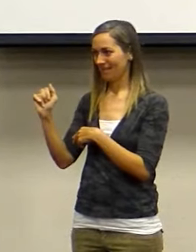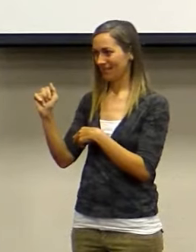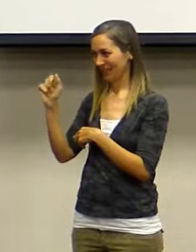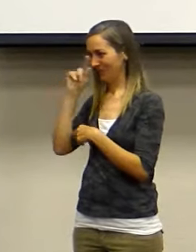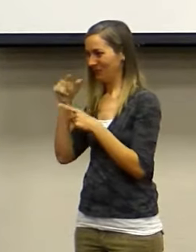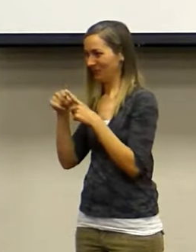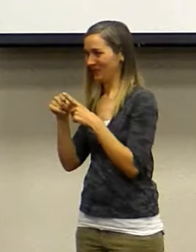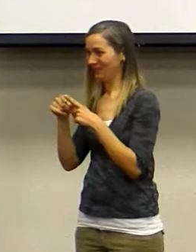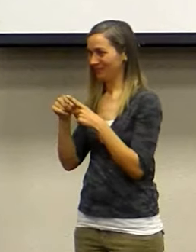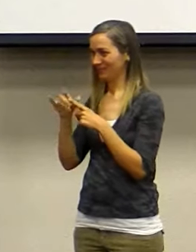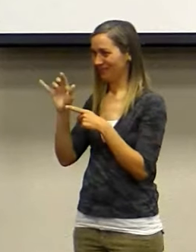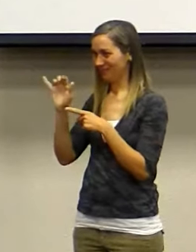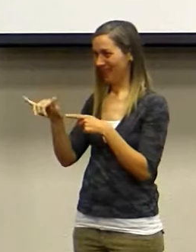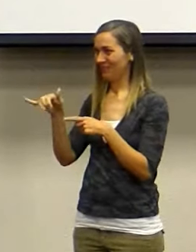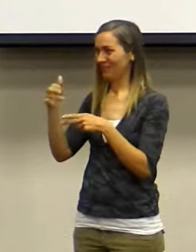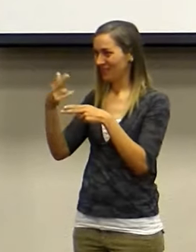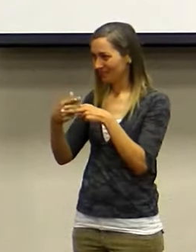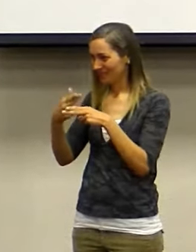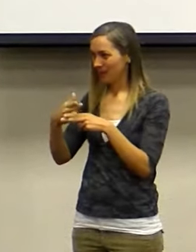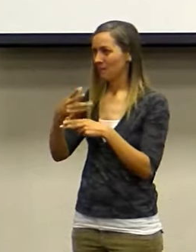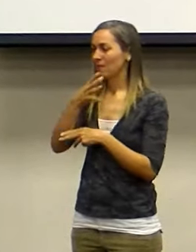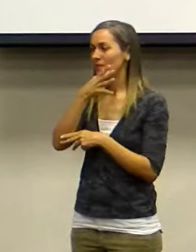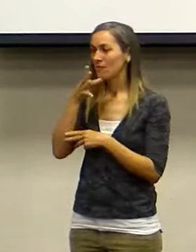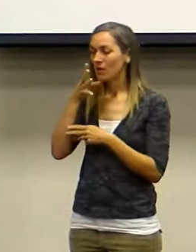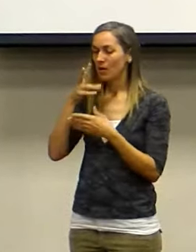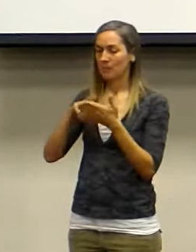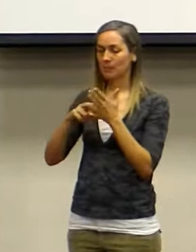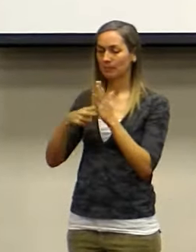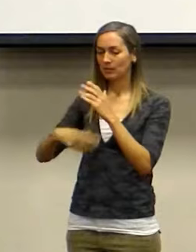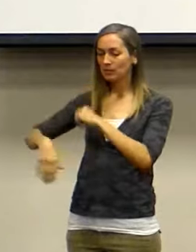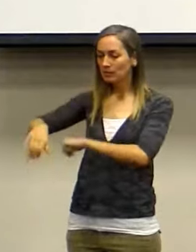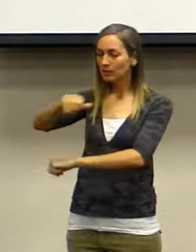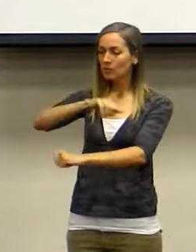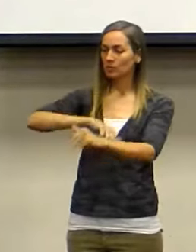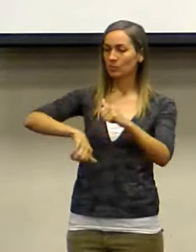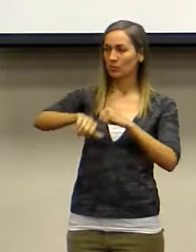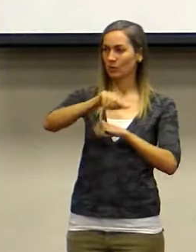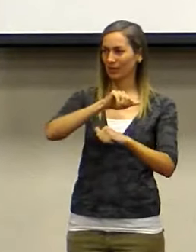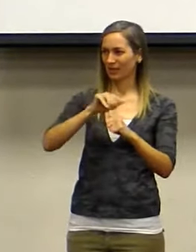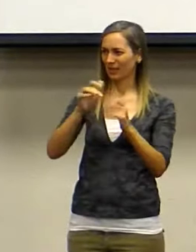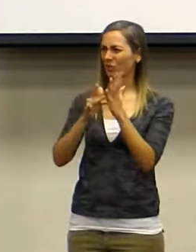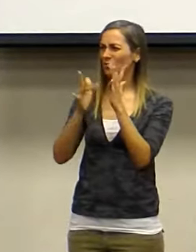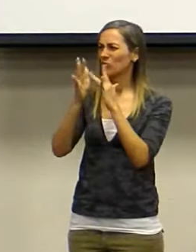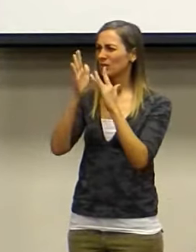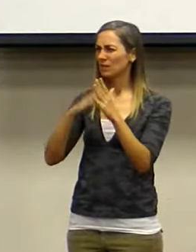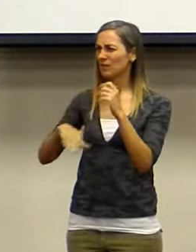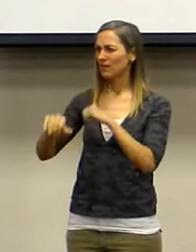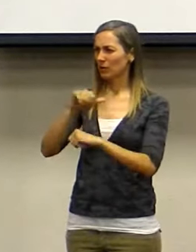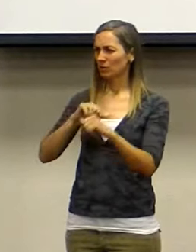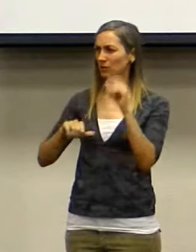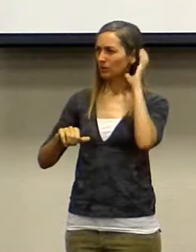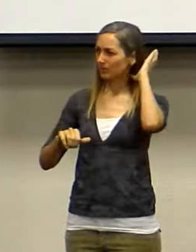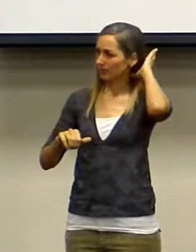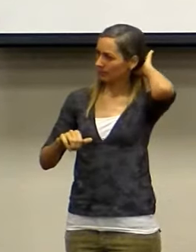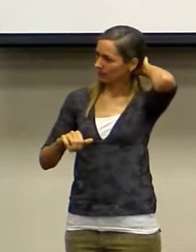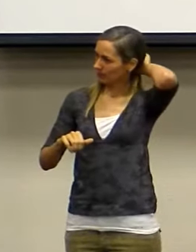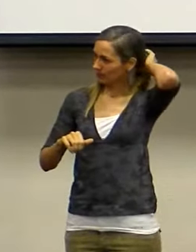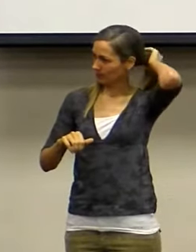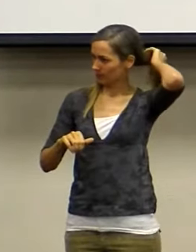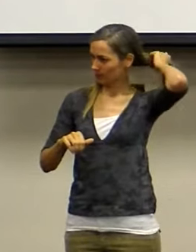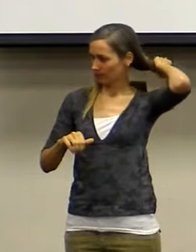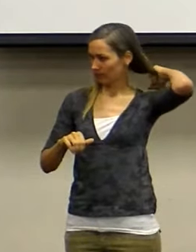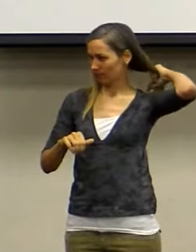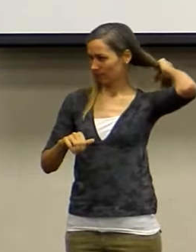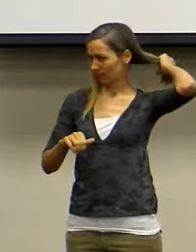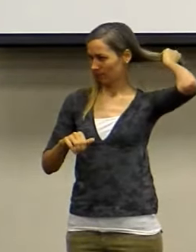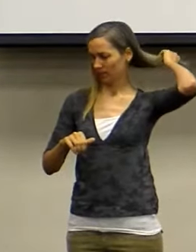Koineia means fellowship, communion, usually Christian fellowship. So even though the law of the land